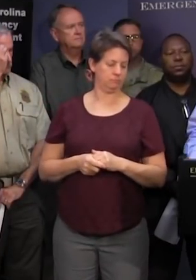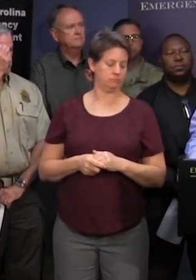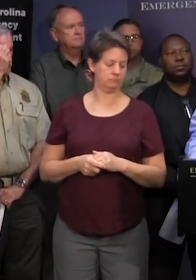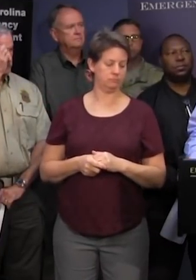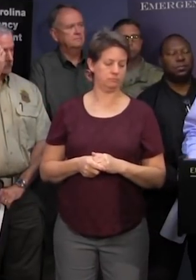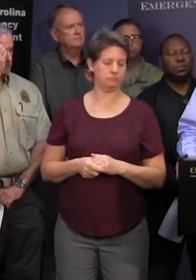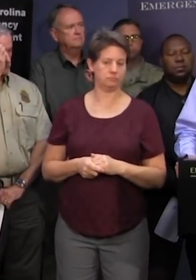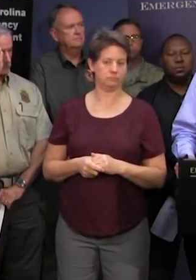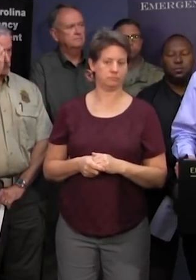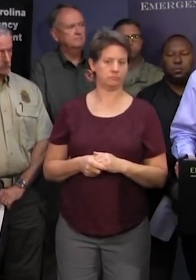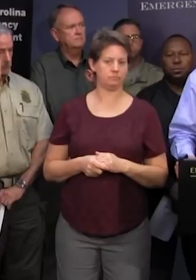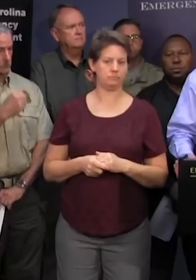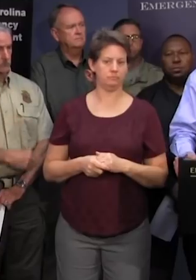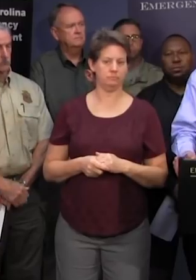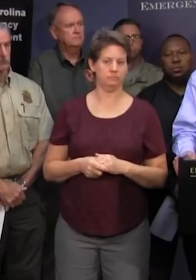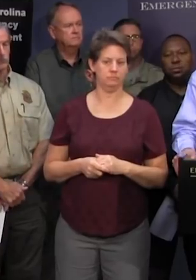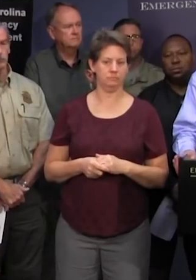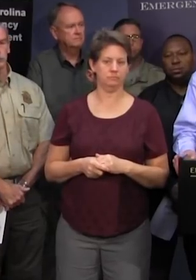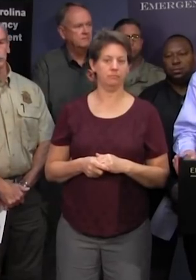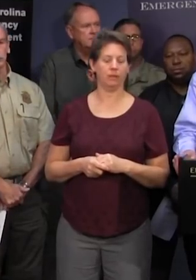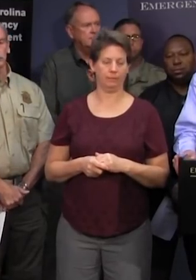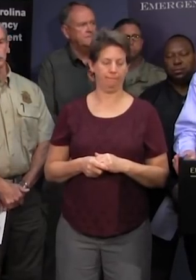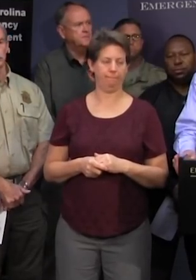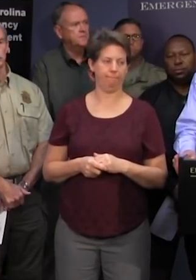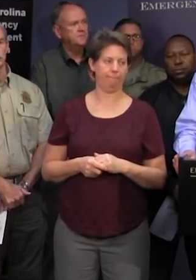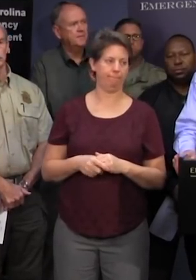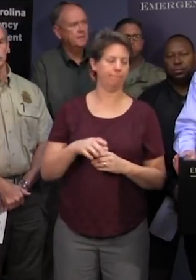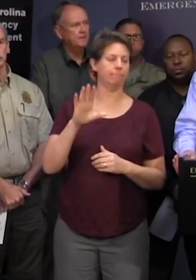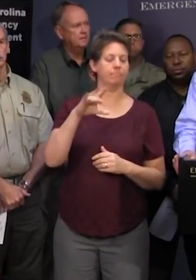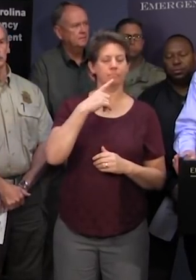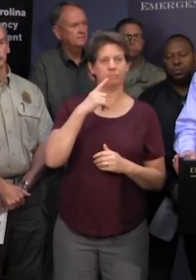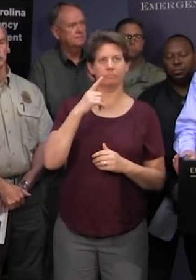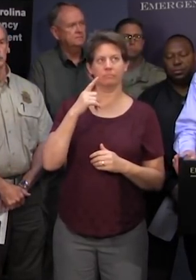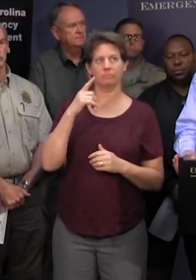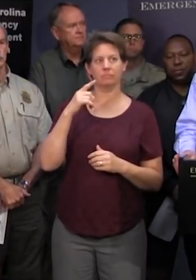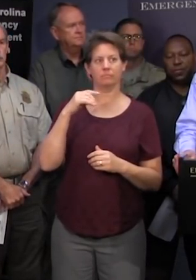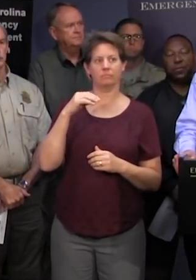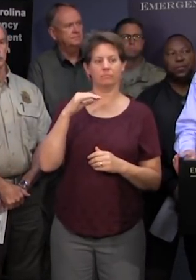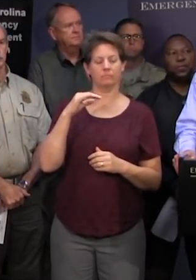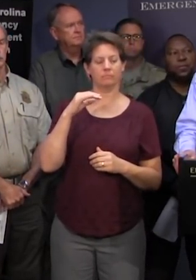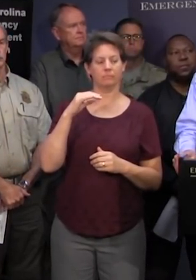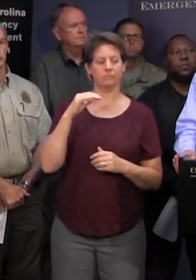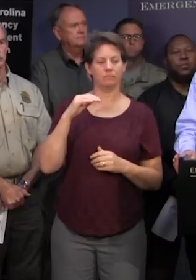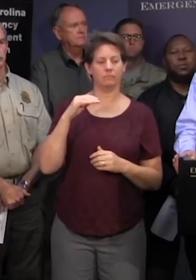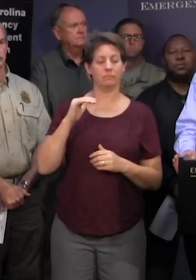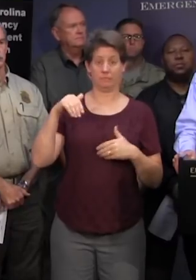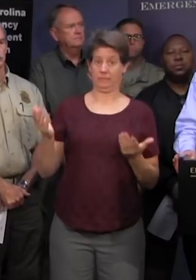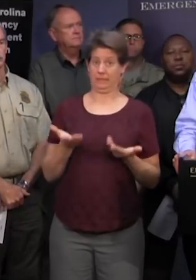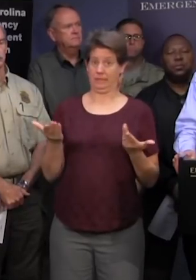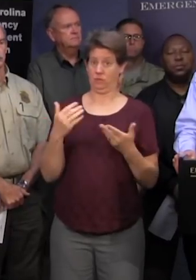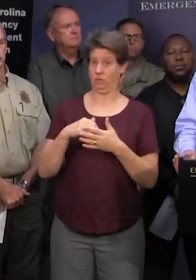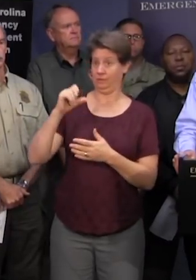from probably the most people we have had in South Carolina